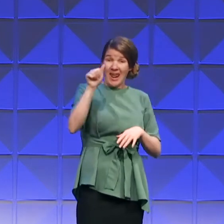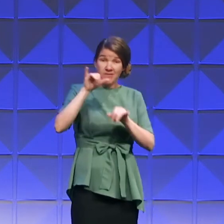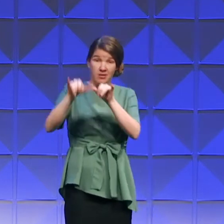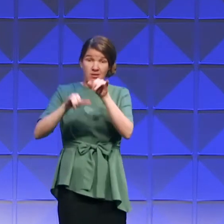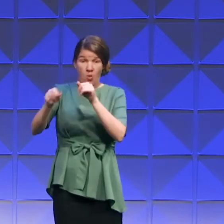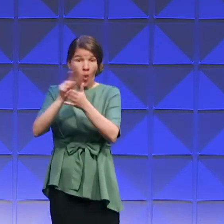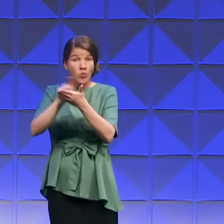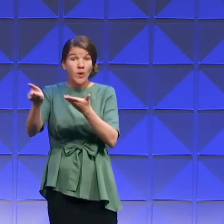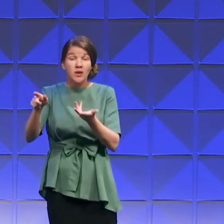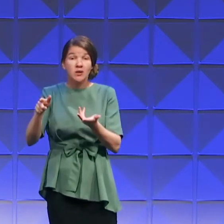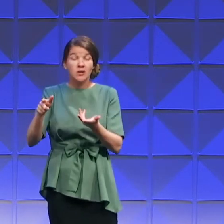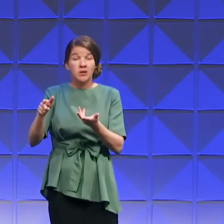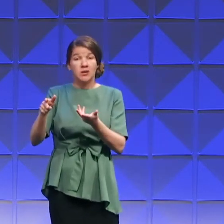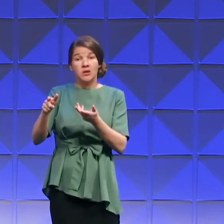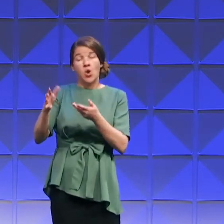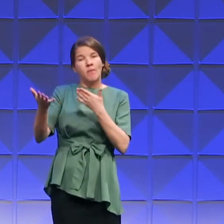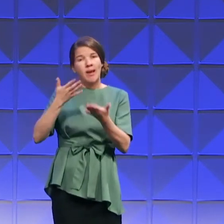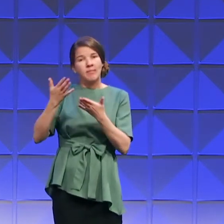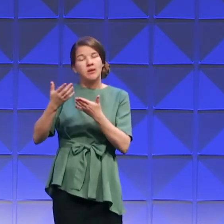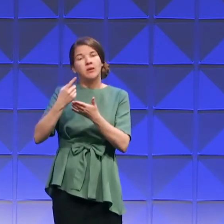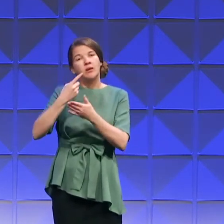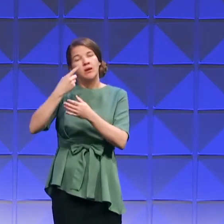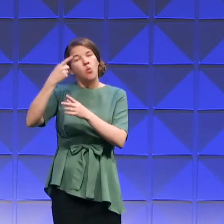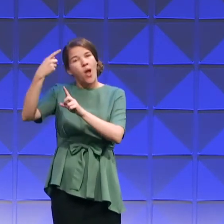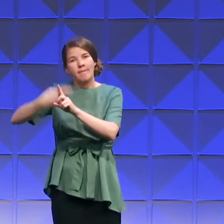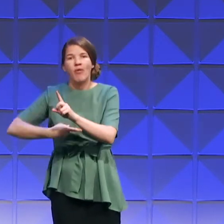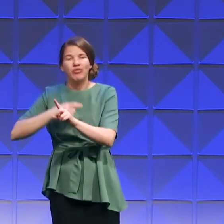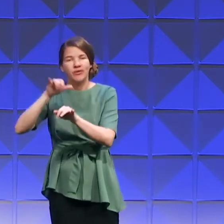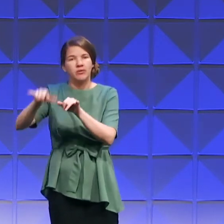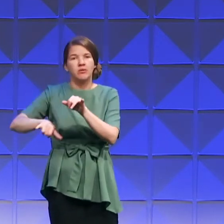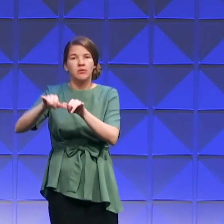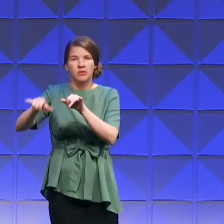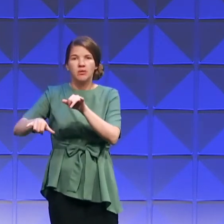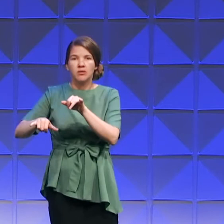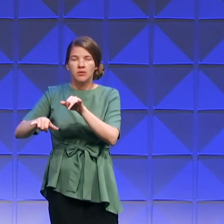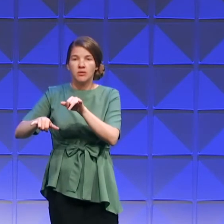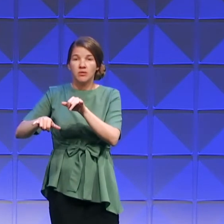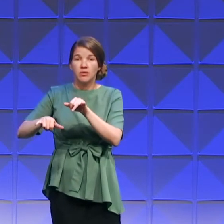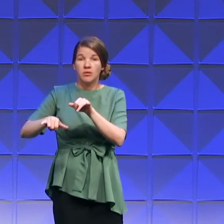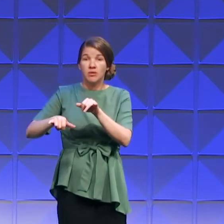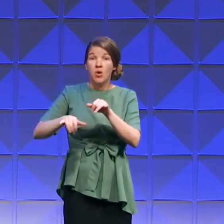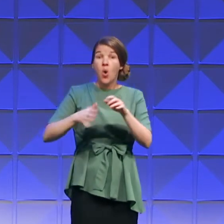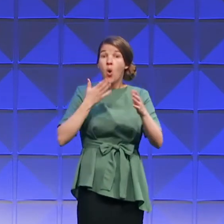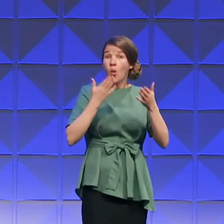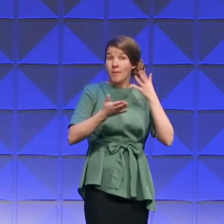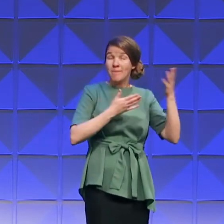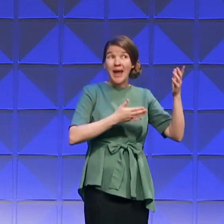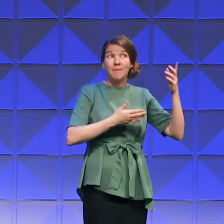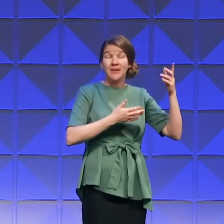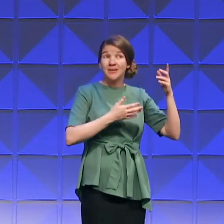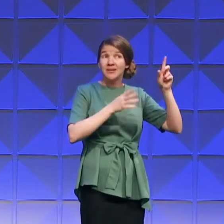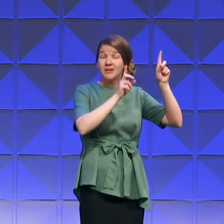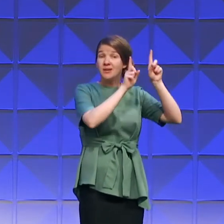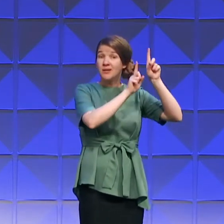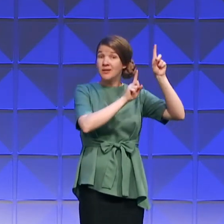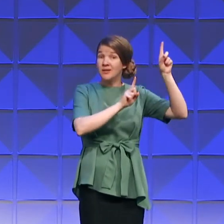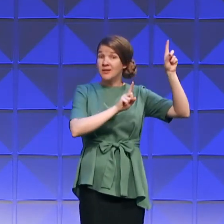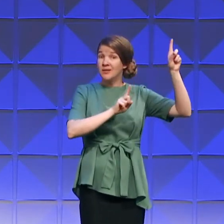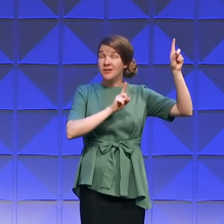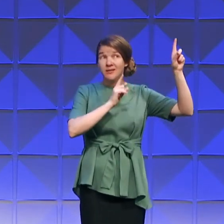a month away from home where God dwells, or maybe you've taken 30 years like Jacob,